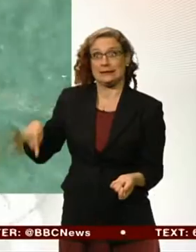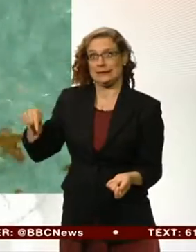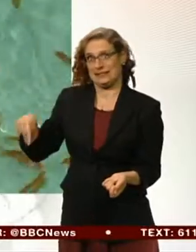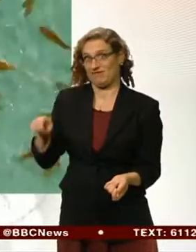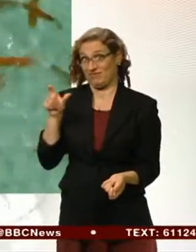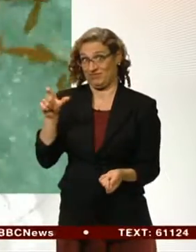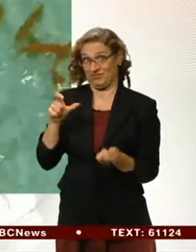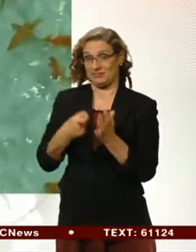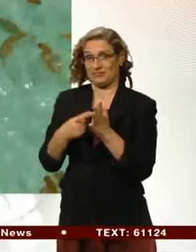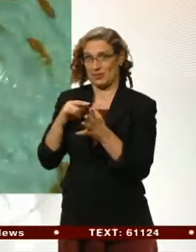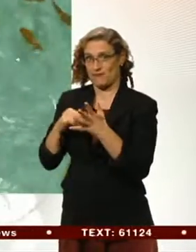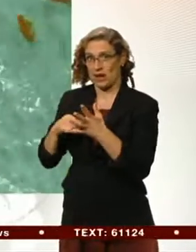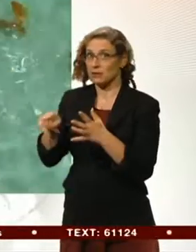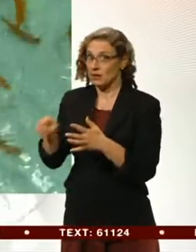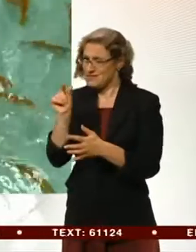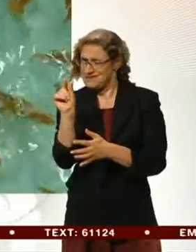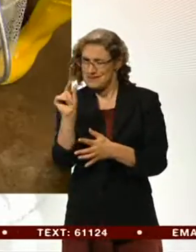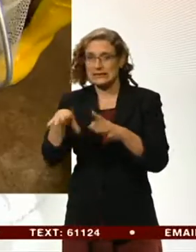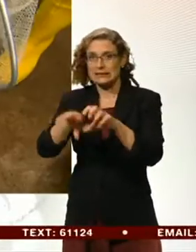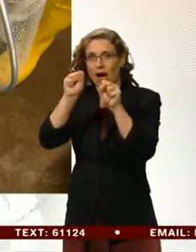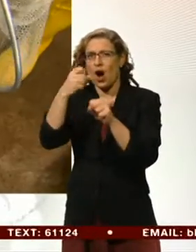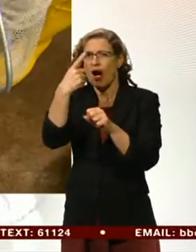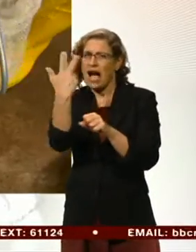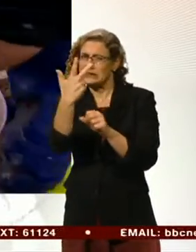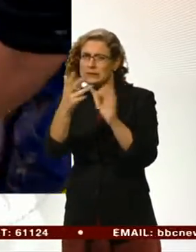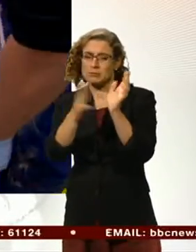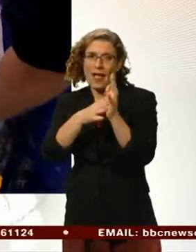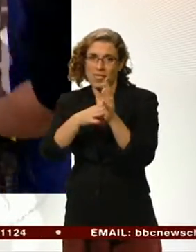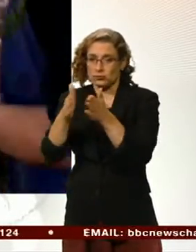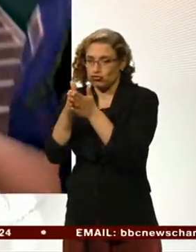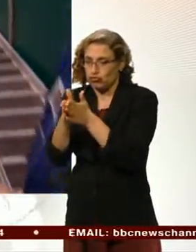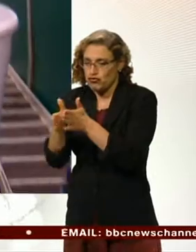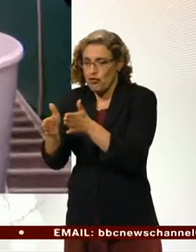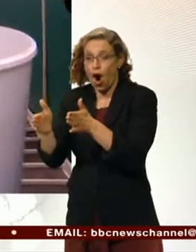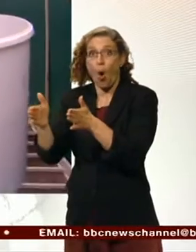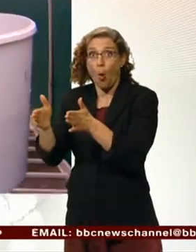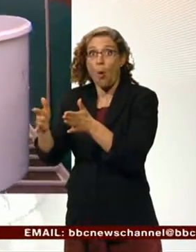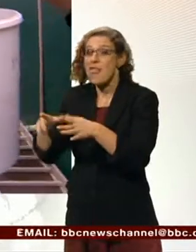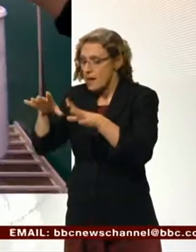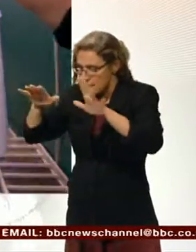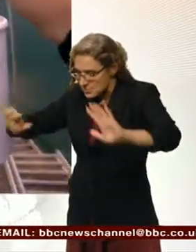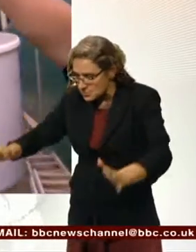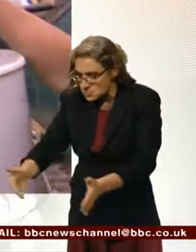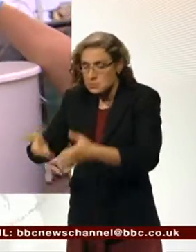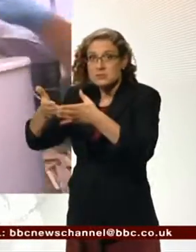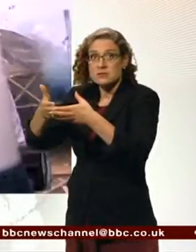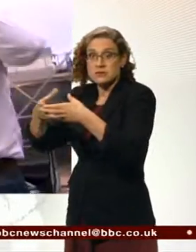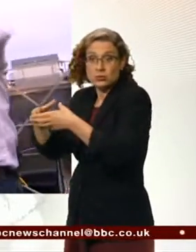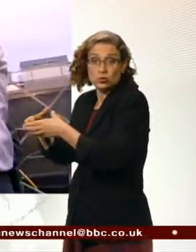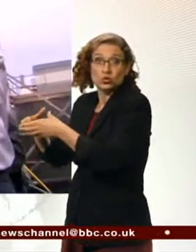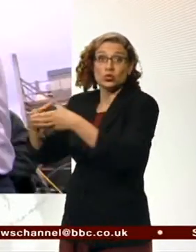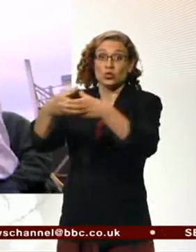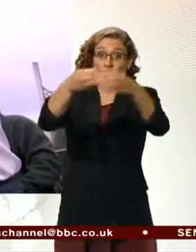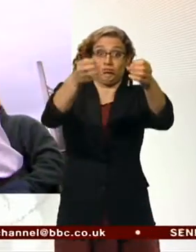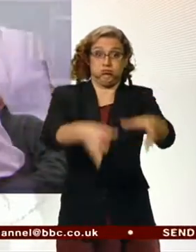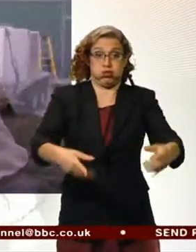It takes a year and a half to grow the wrasse to a sufficient size. Then it's a case of catching them and transporting them to where they're